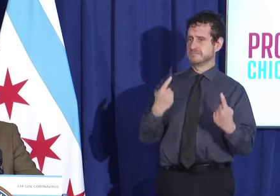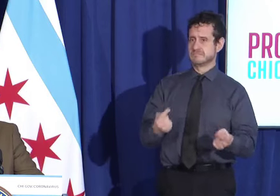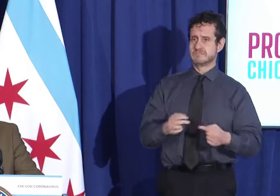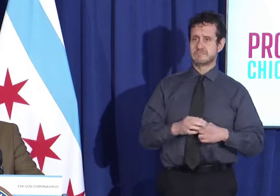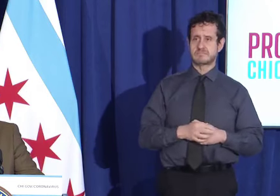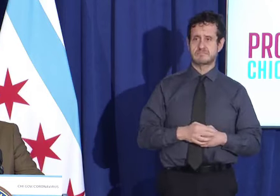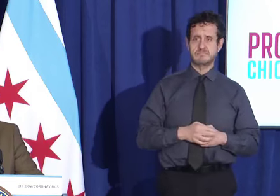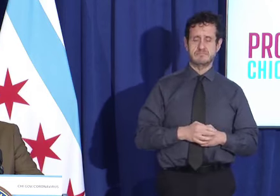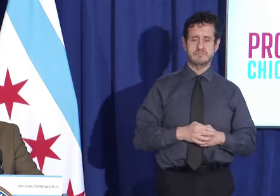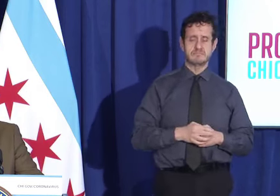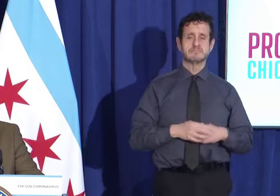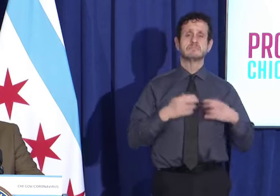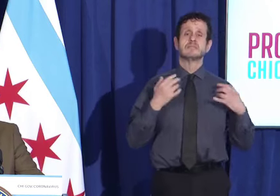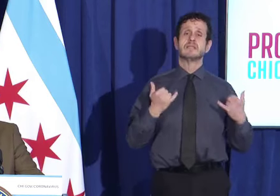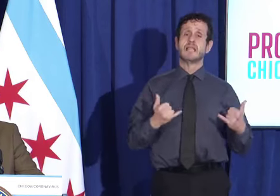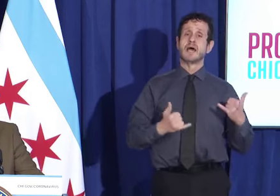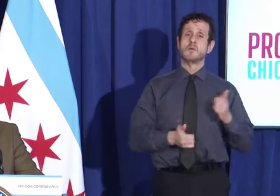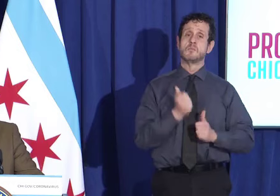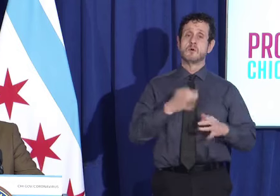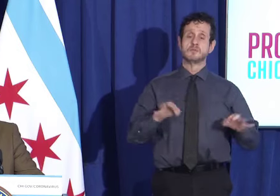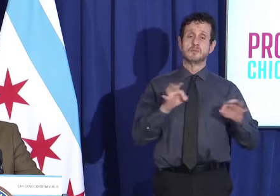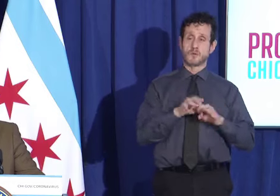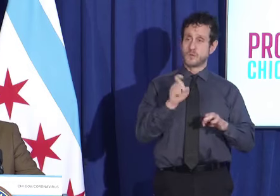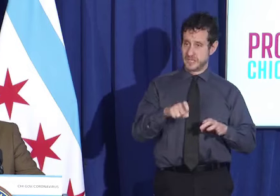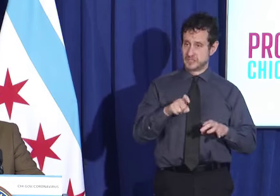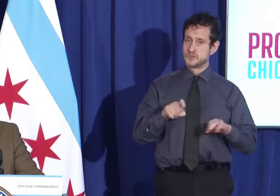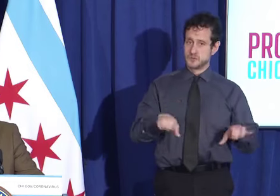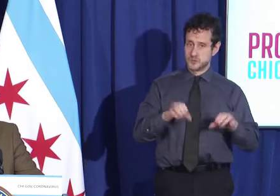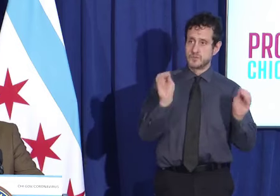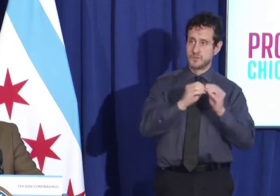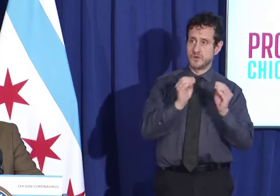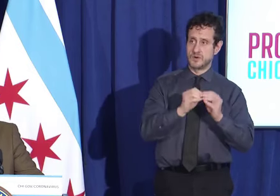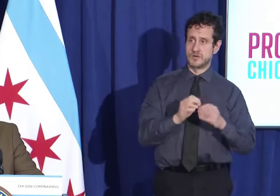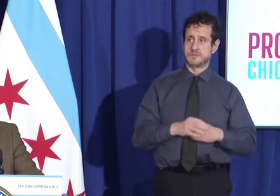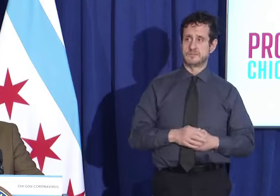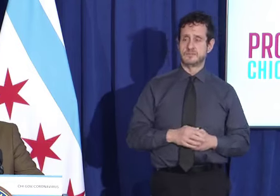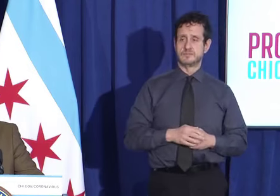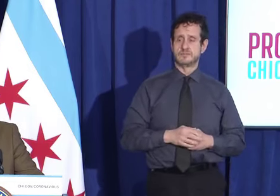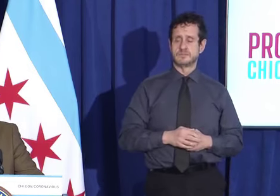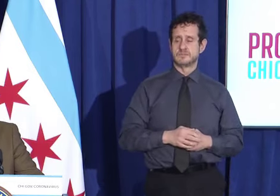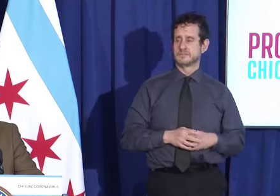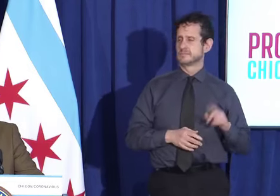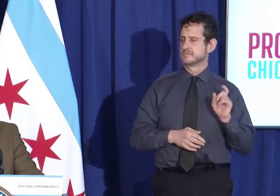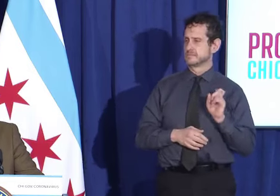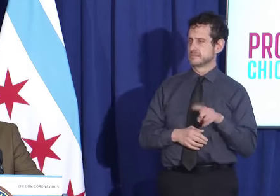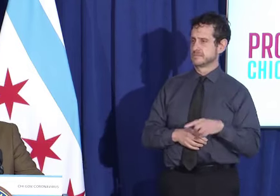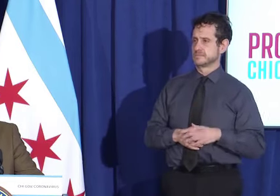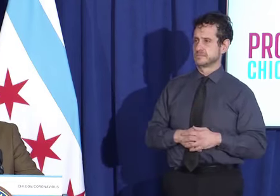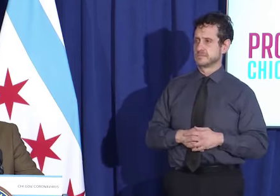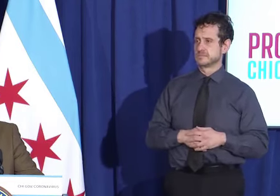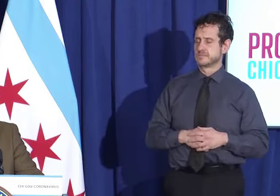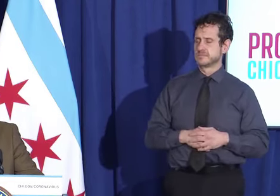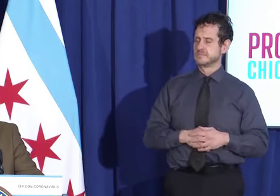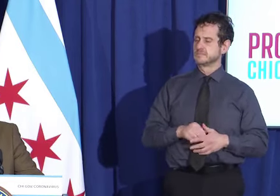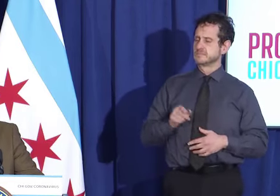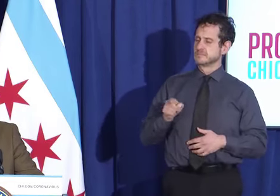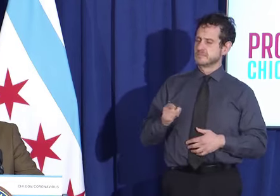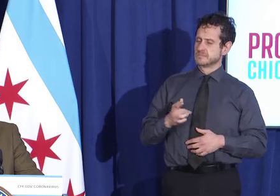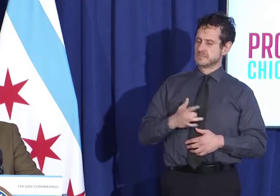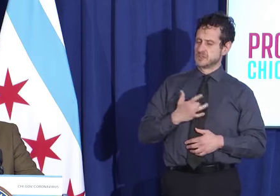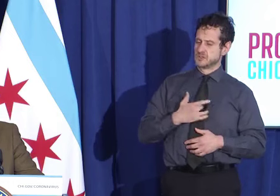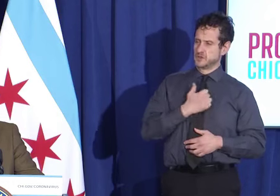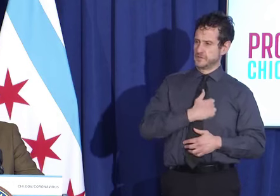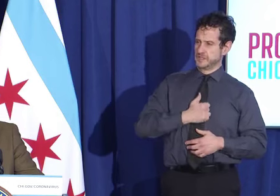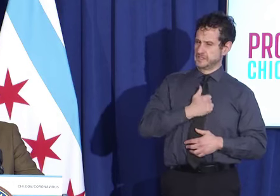pandemic. But now more than ever, we need to step up. Heather Sharon wonders if you regret asking Governor